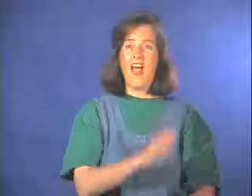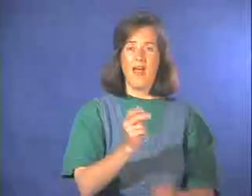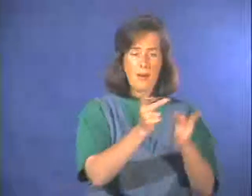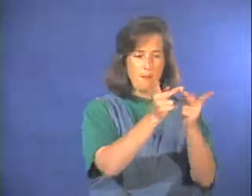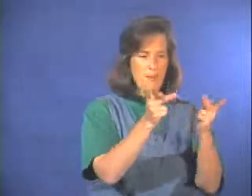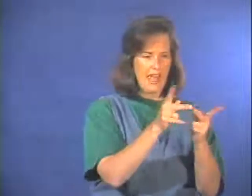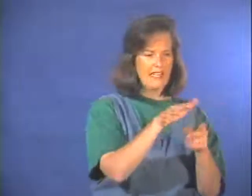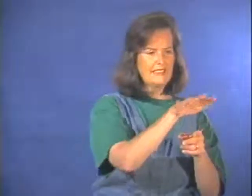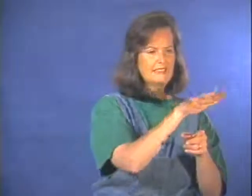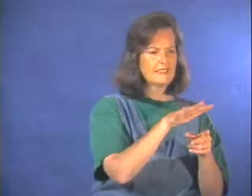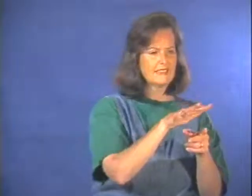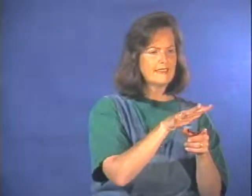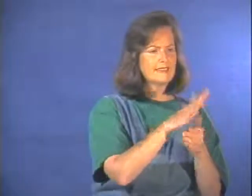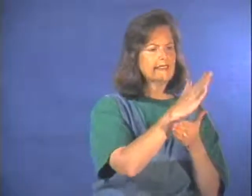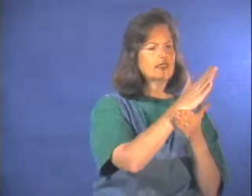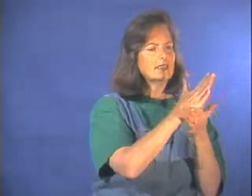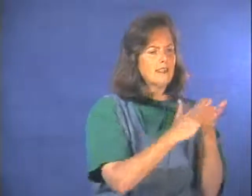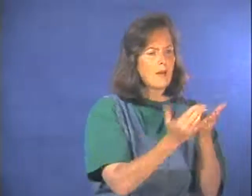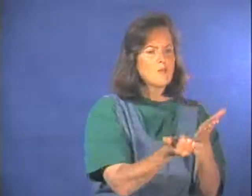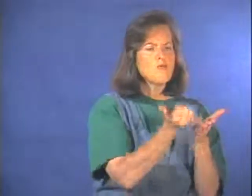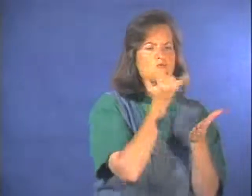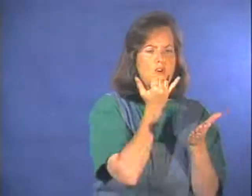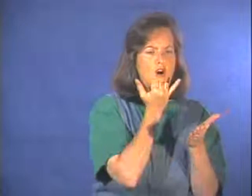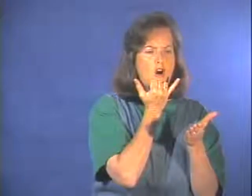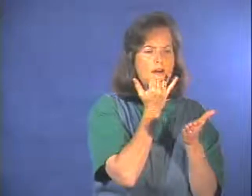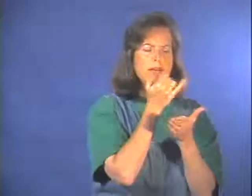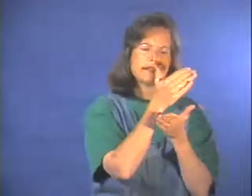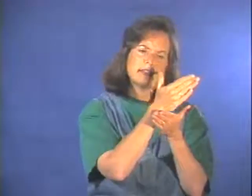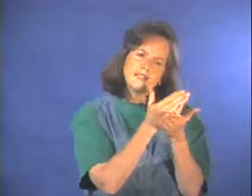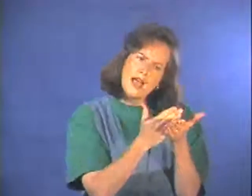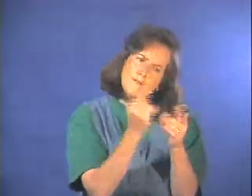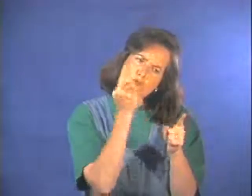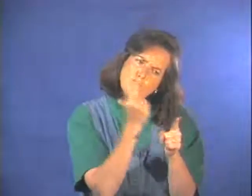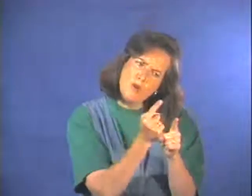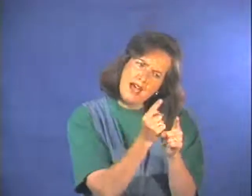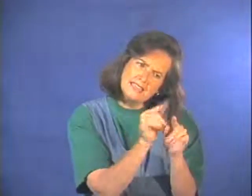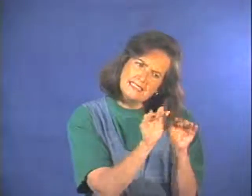And a place for some wrong, some right.